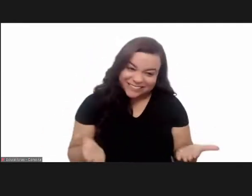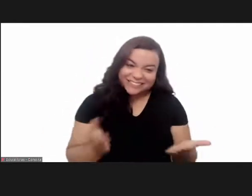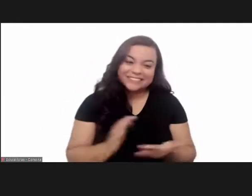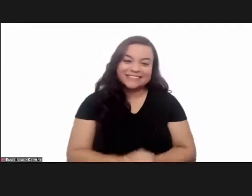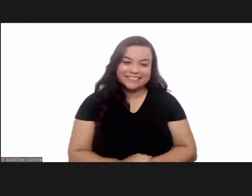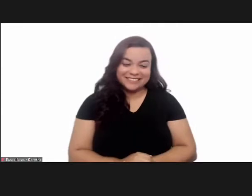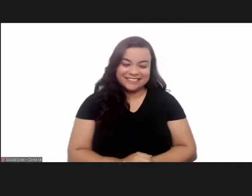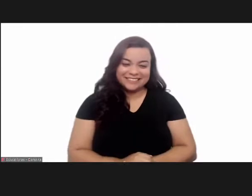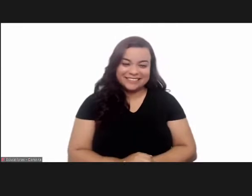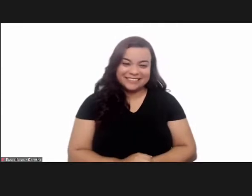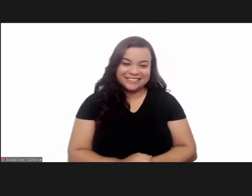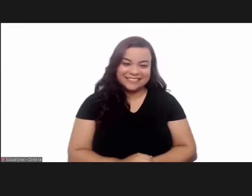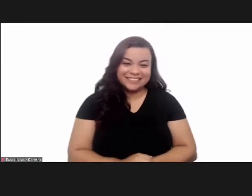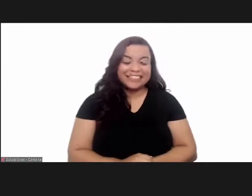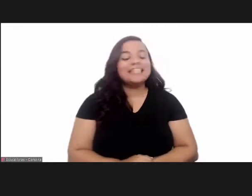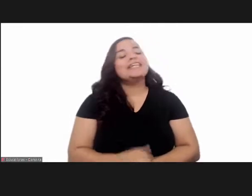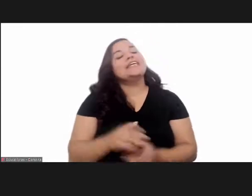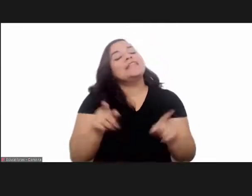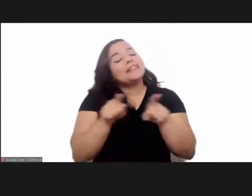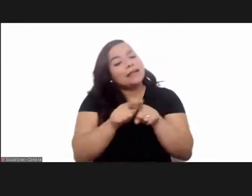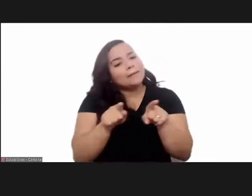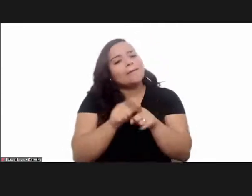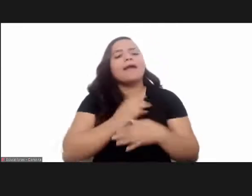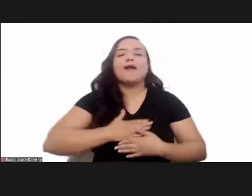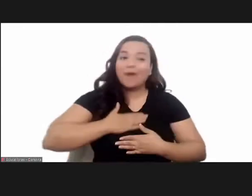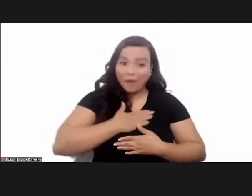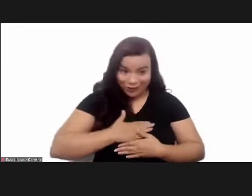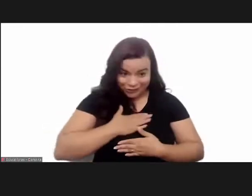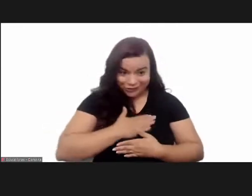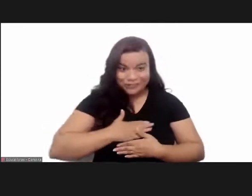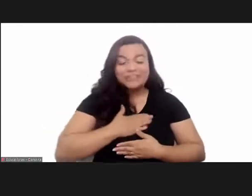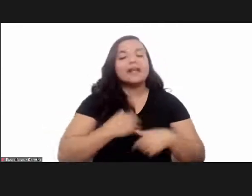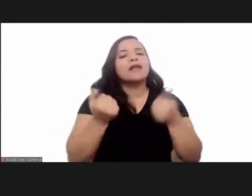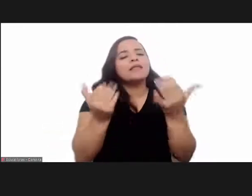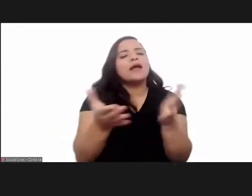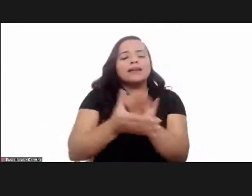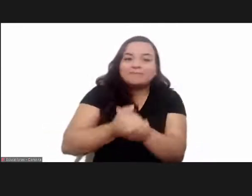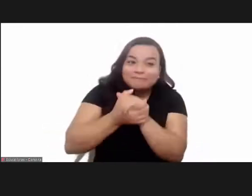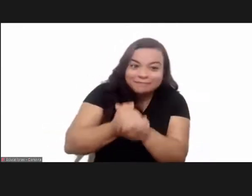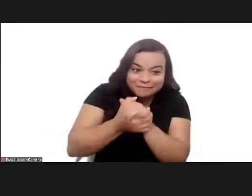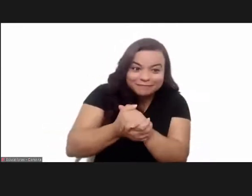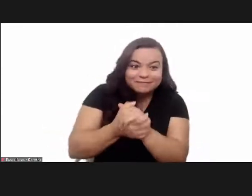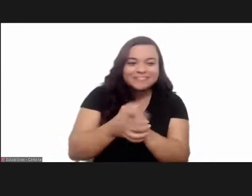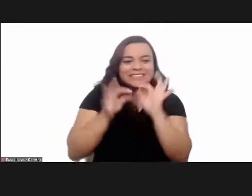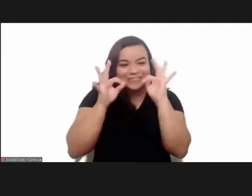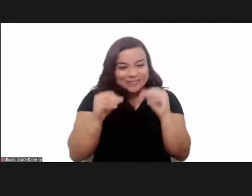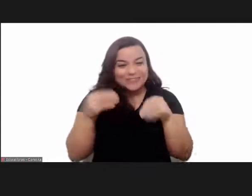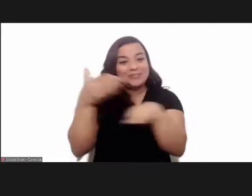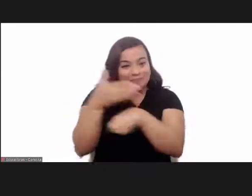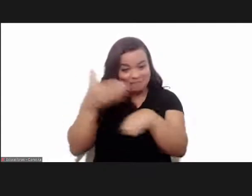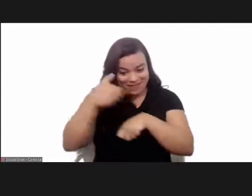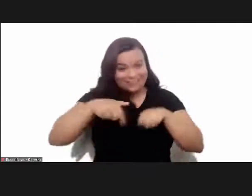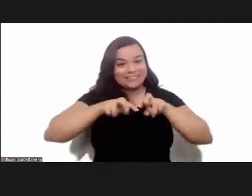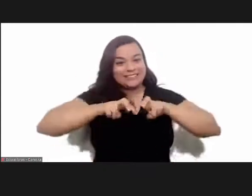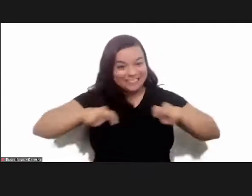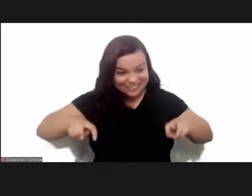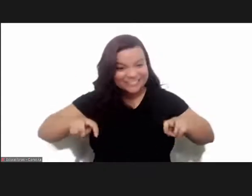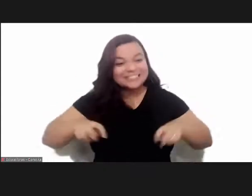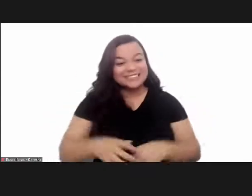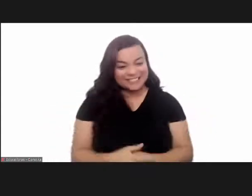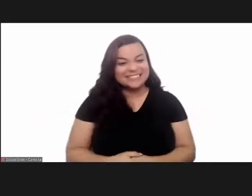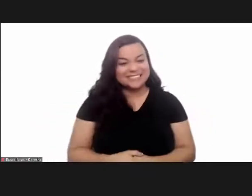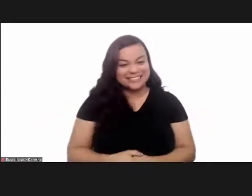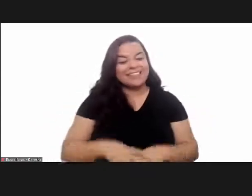here with you all. I would like to greet everyone who is part of this